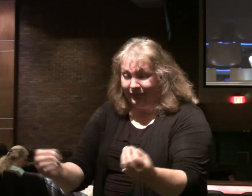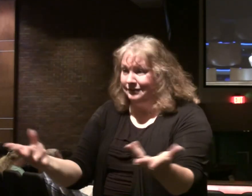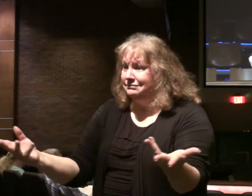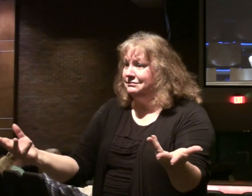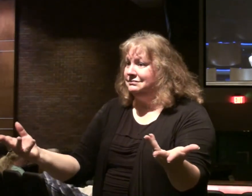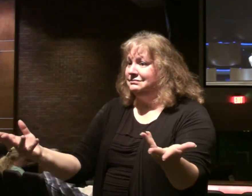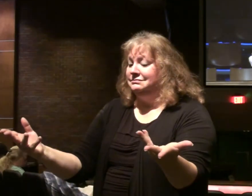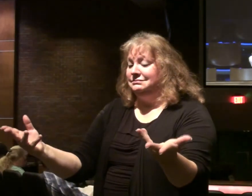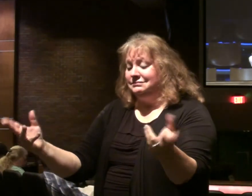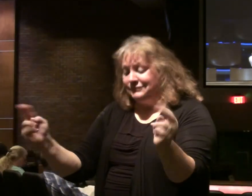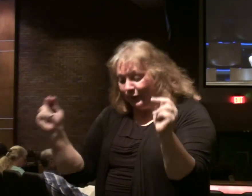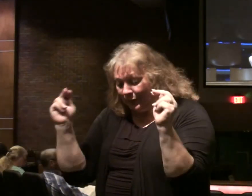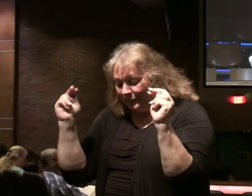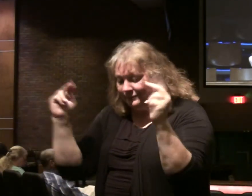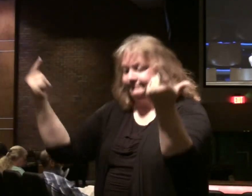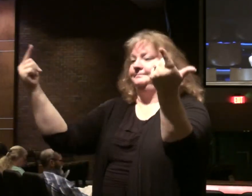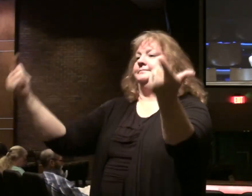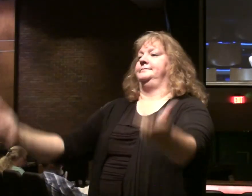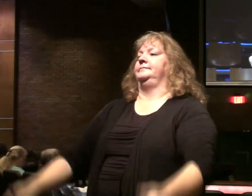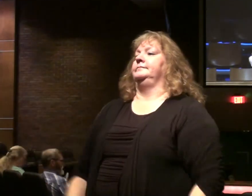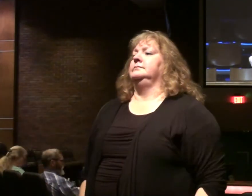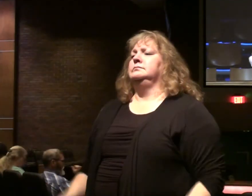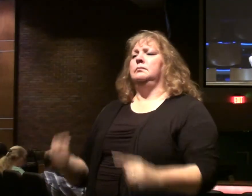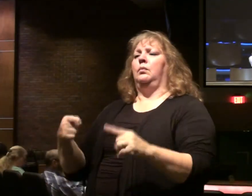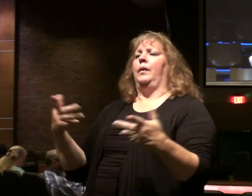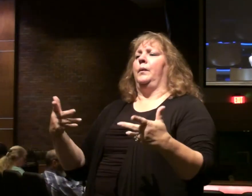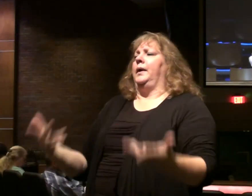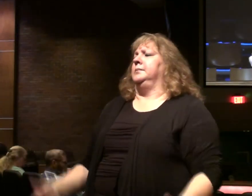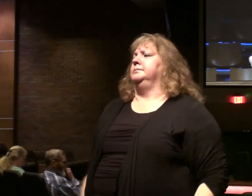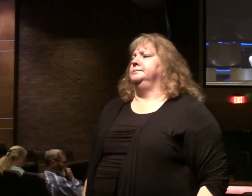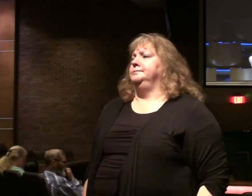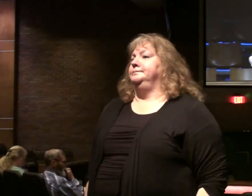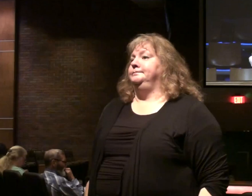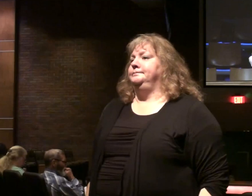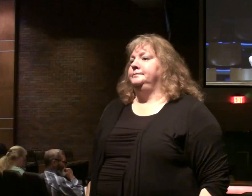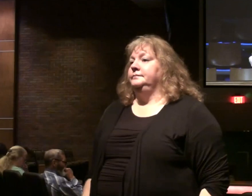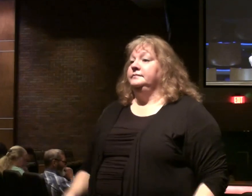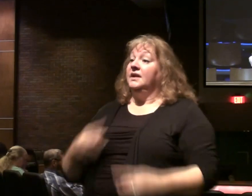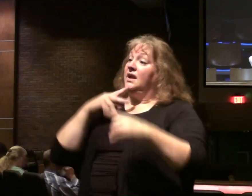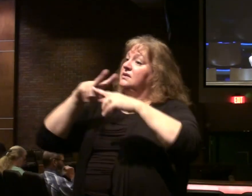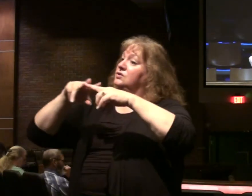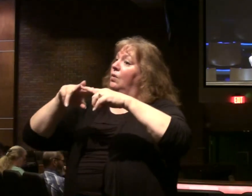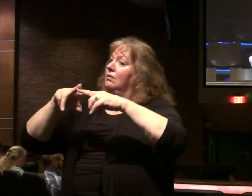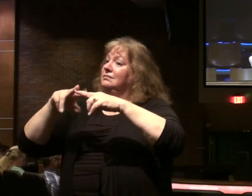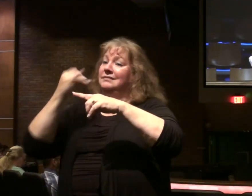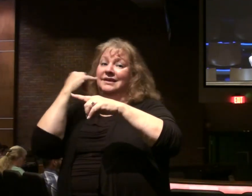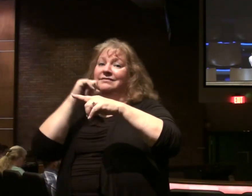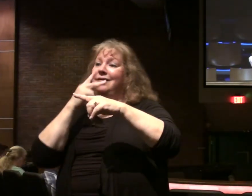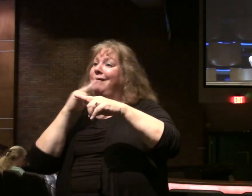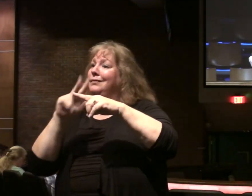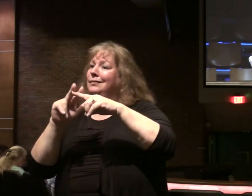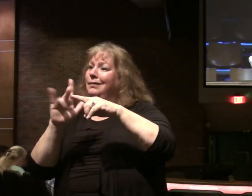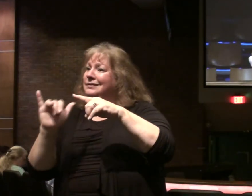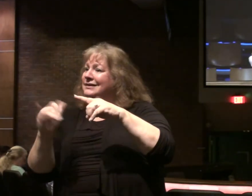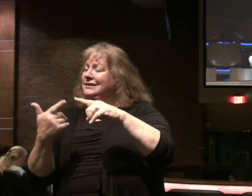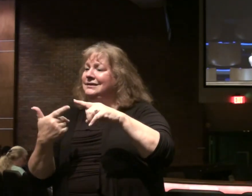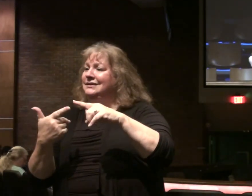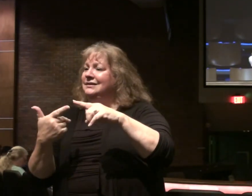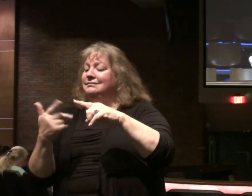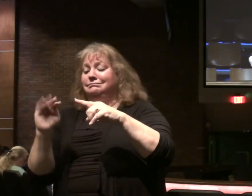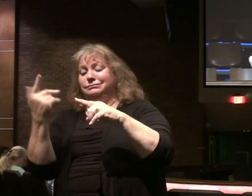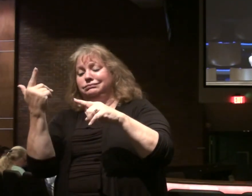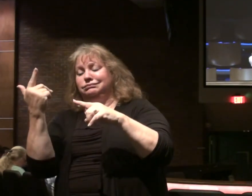worthless. What's the point? Salt, it's not salty, it's useless,